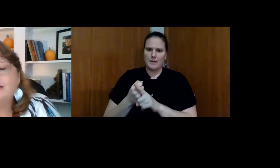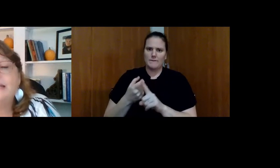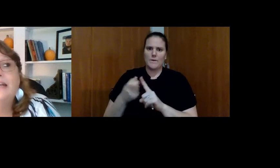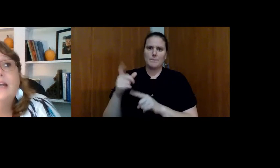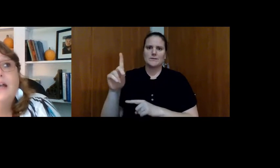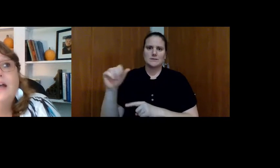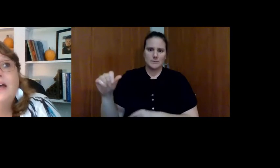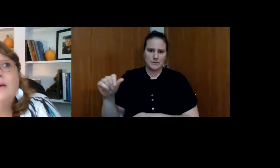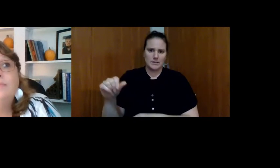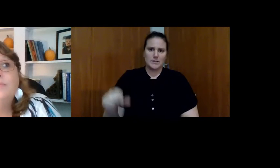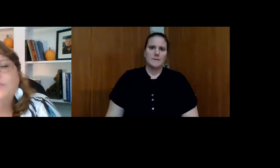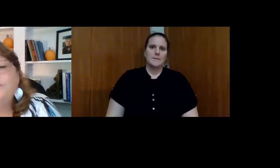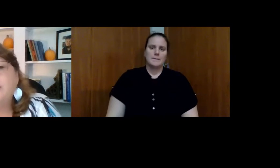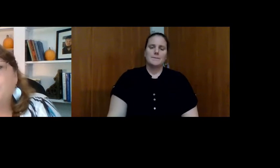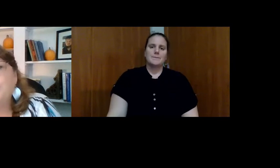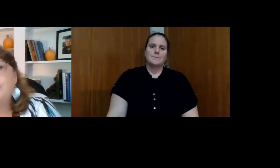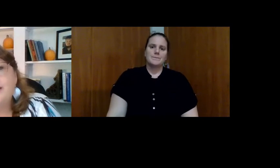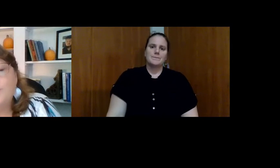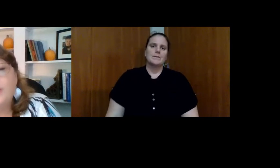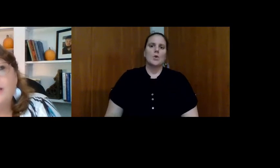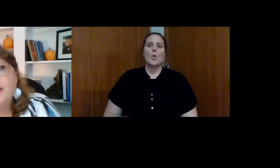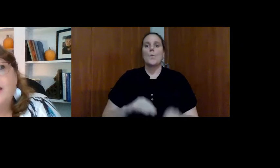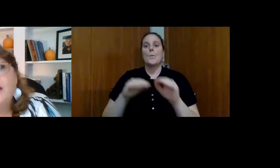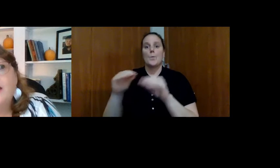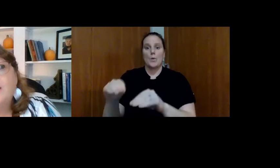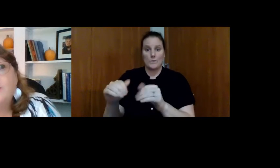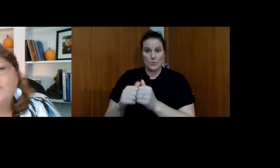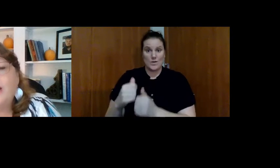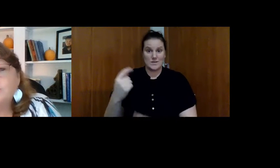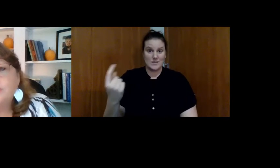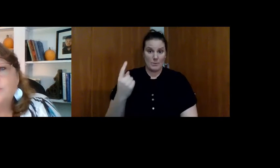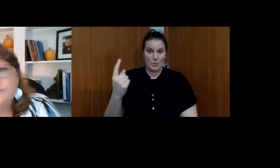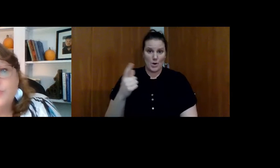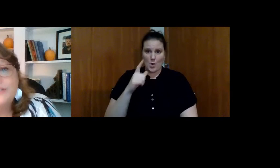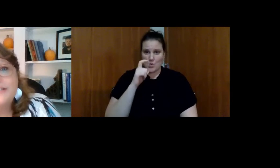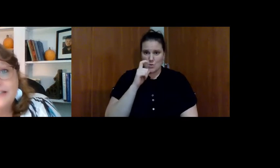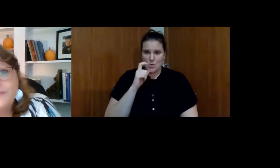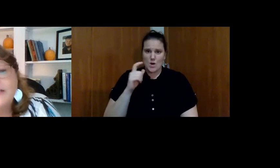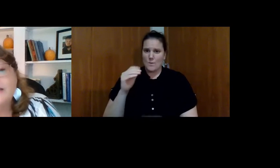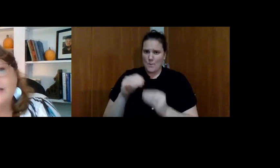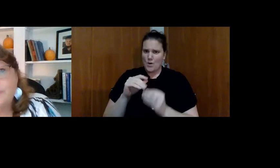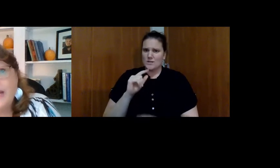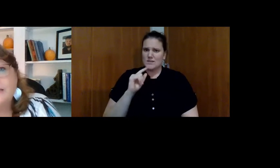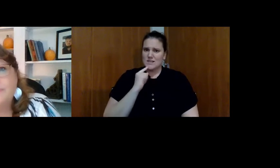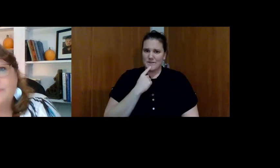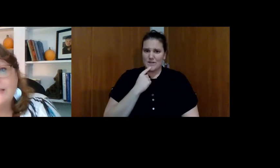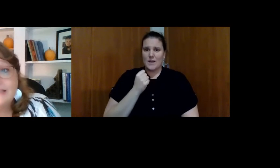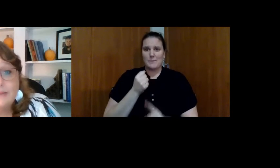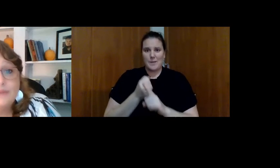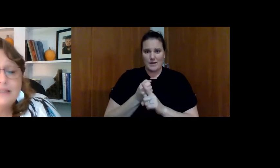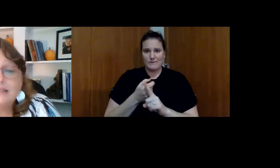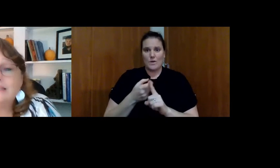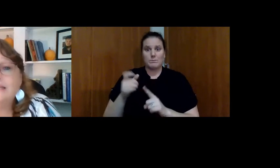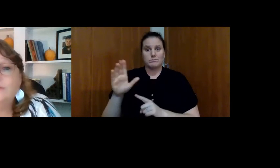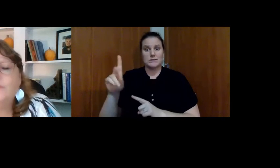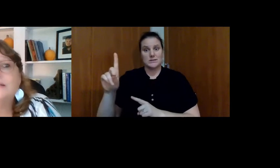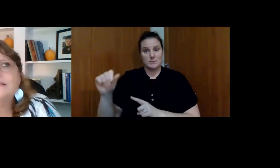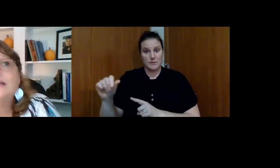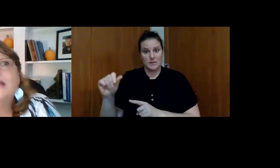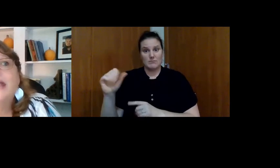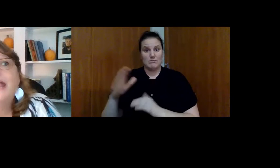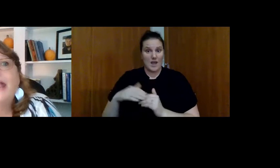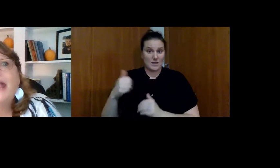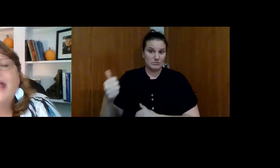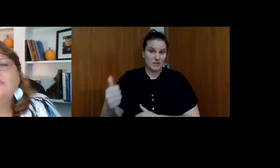disability moved in with someone who actually was more significantly impacted by his disability than he